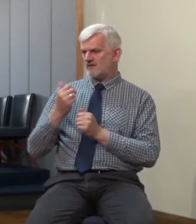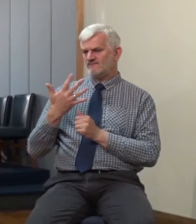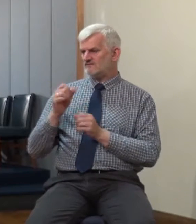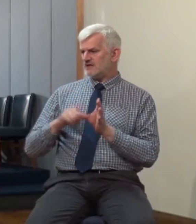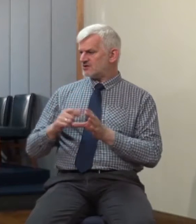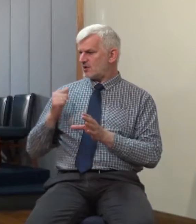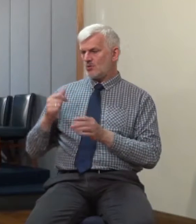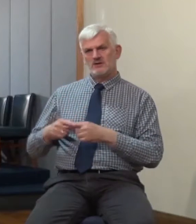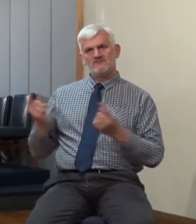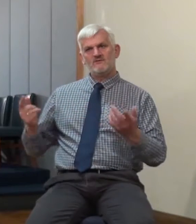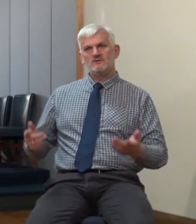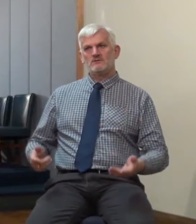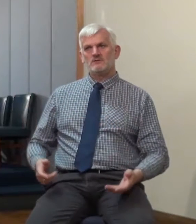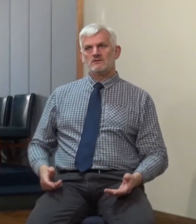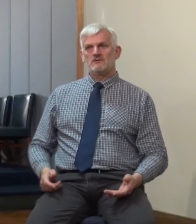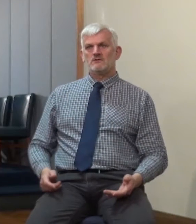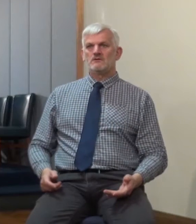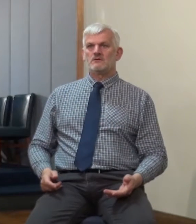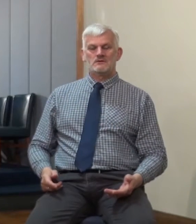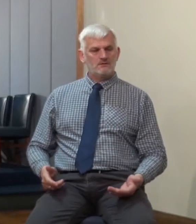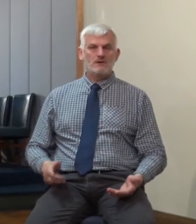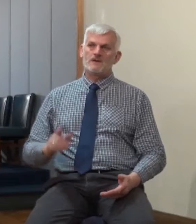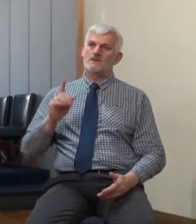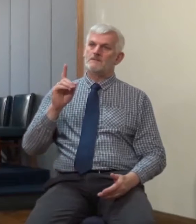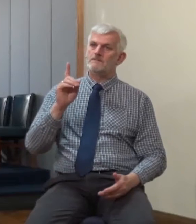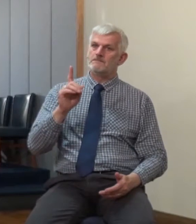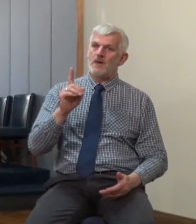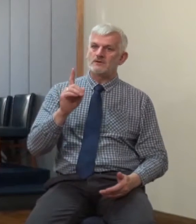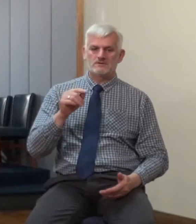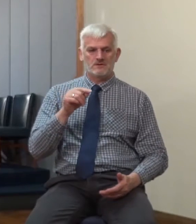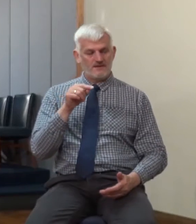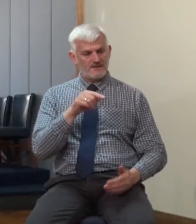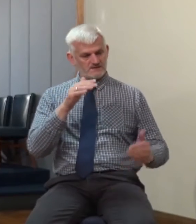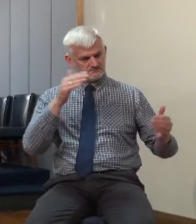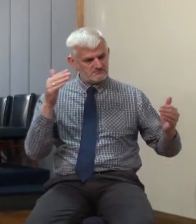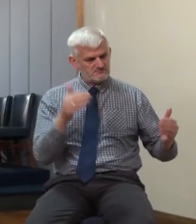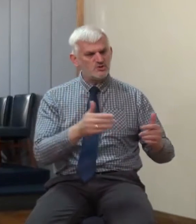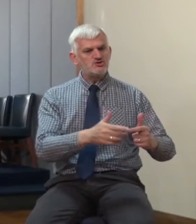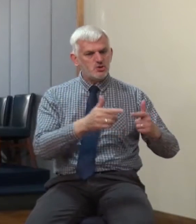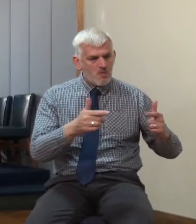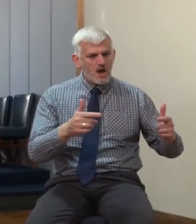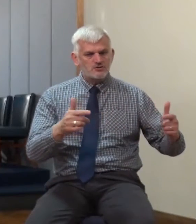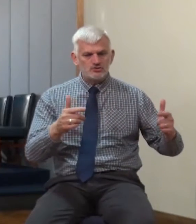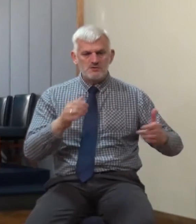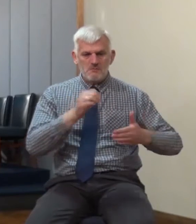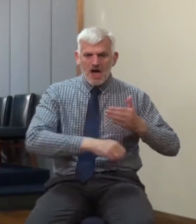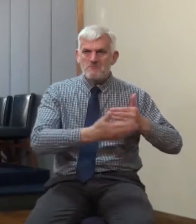seen. And yet, we're so easily picked up by these things and carried away into excess and indulgence.